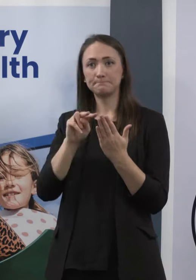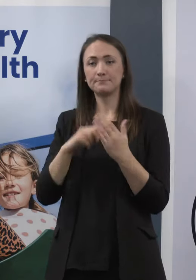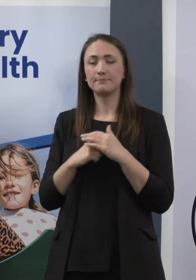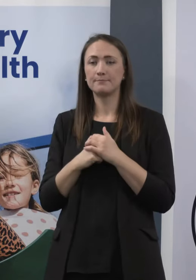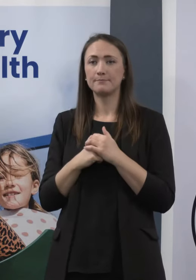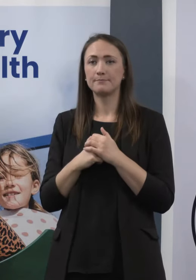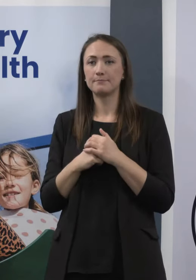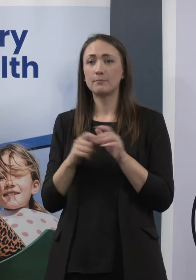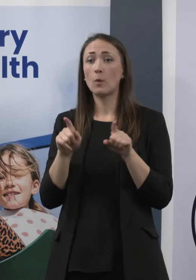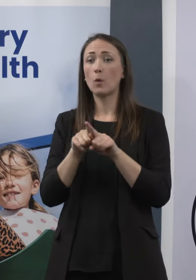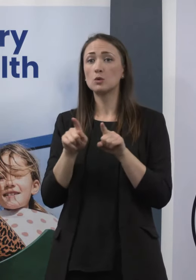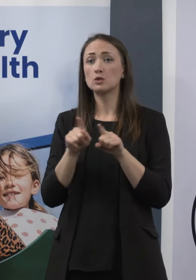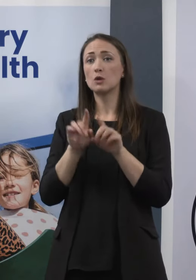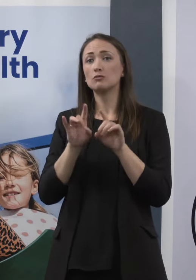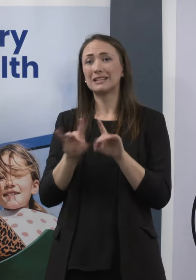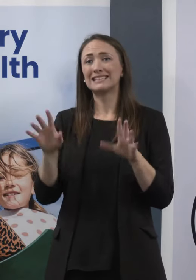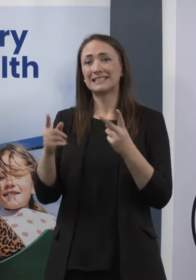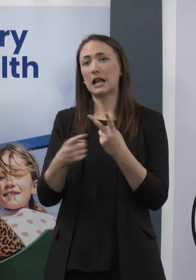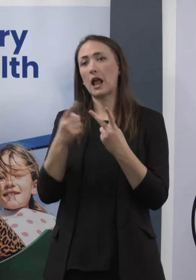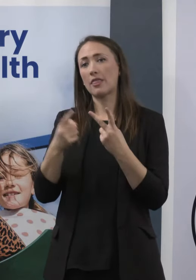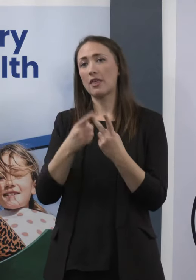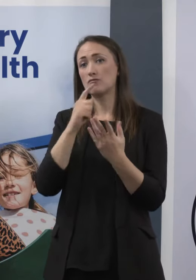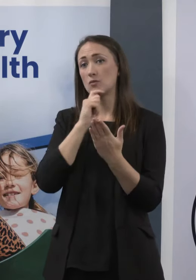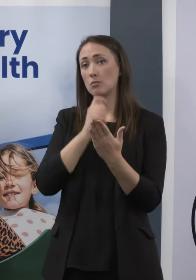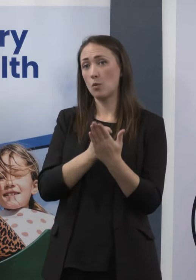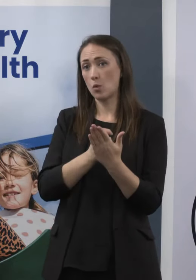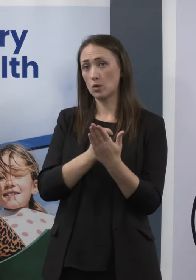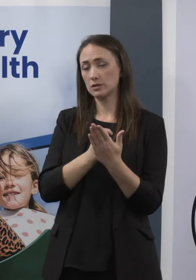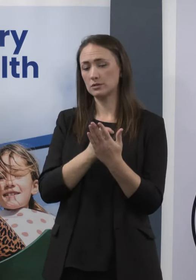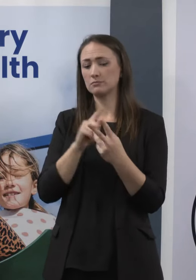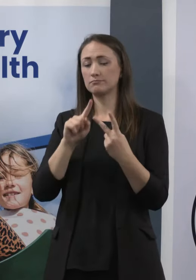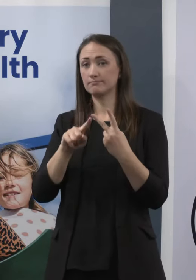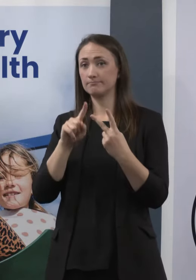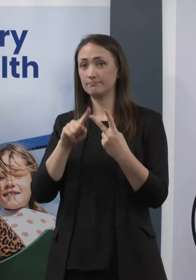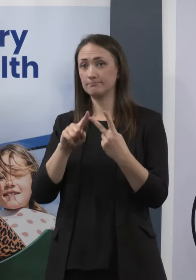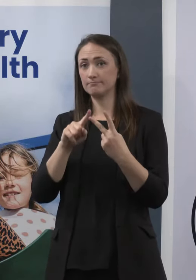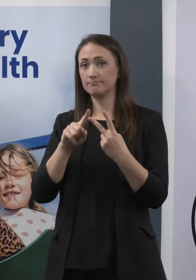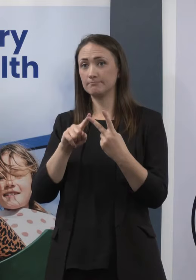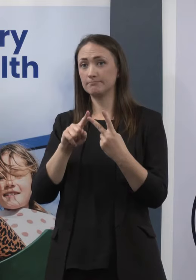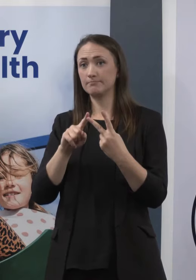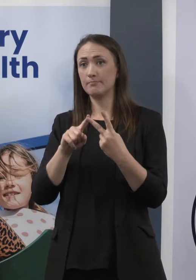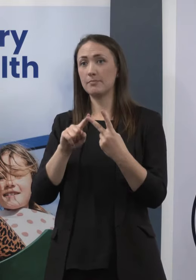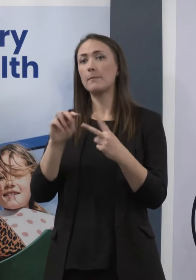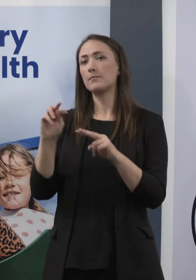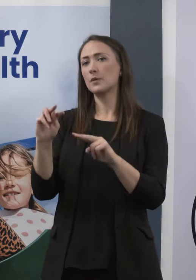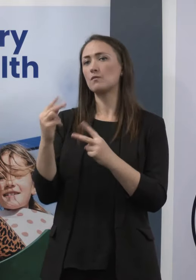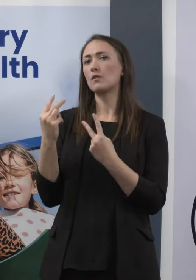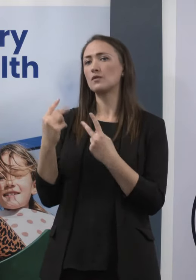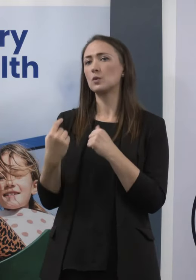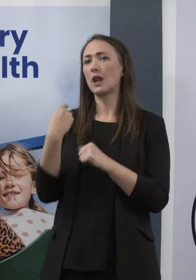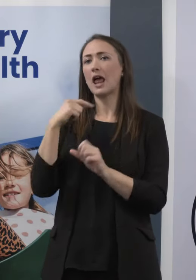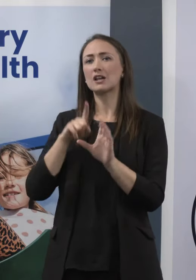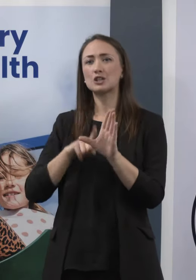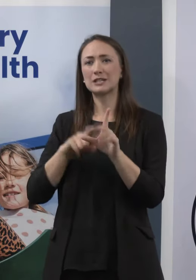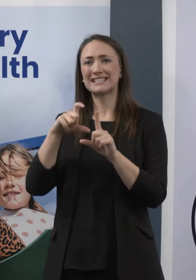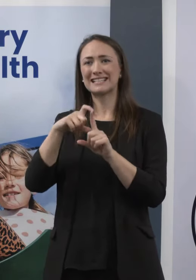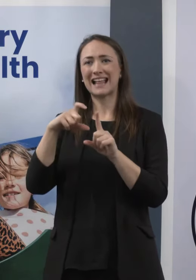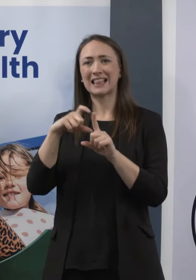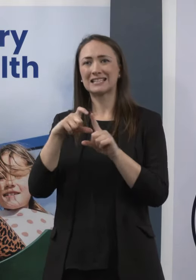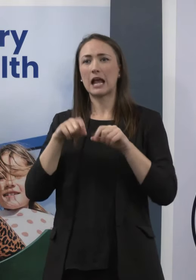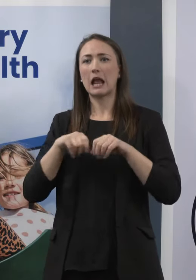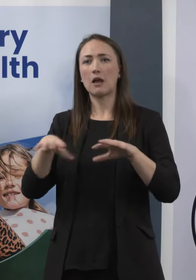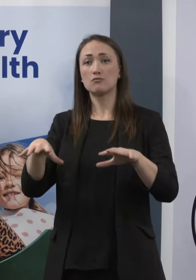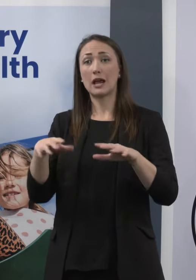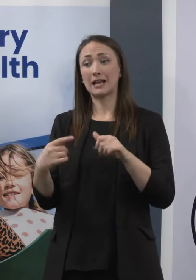other reports that I know will be of interest. One of those is a review into our response last year to the Delta outbreak, which